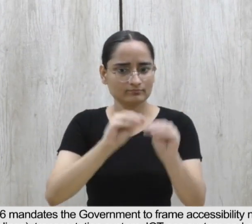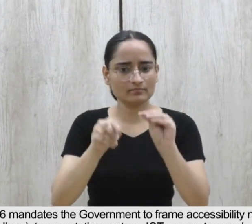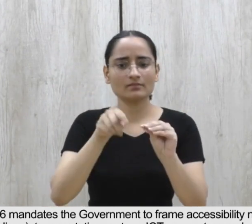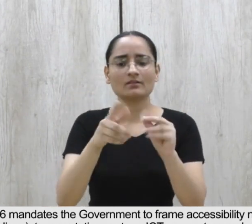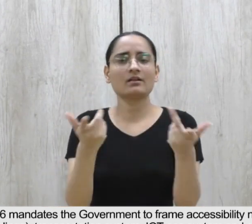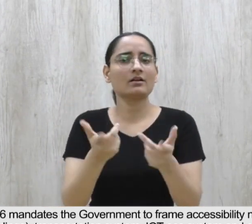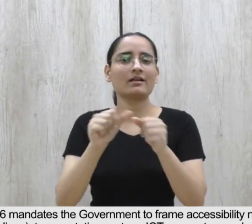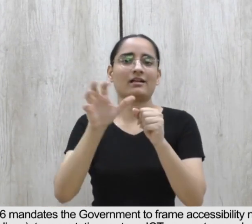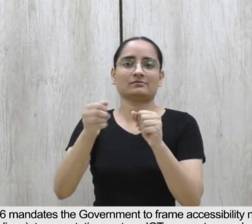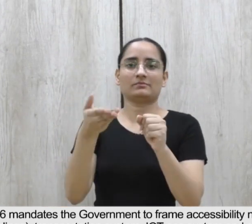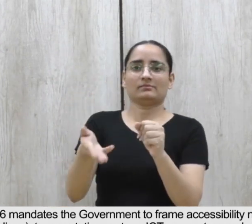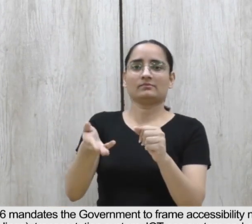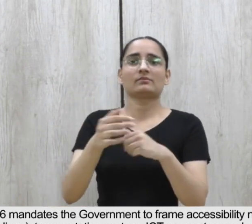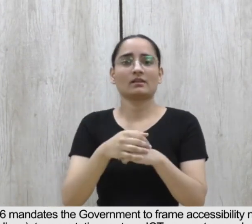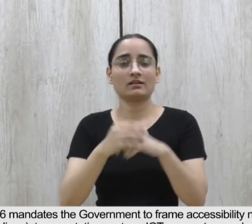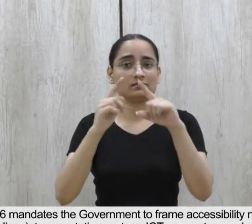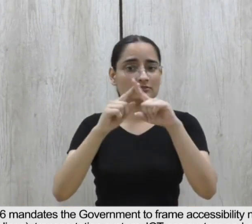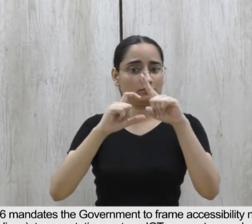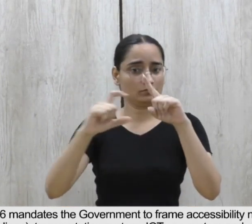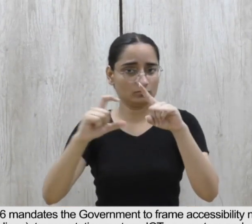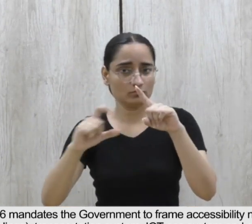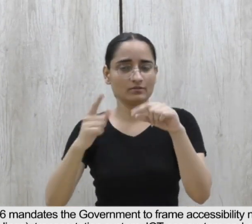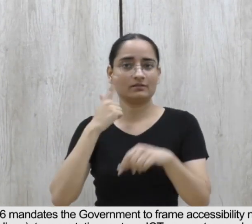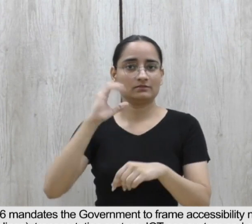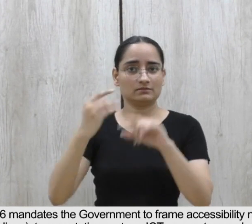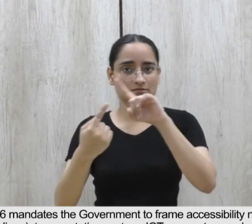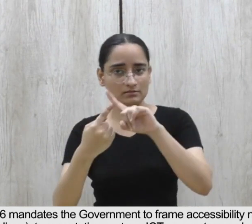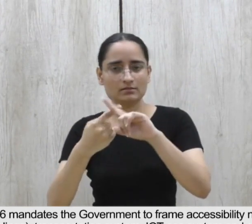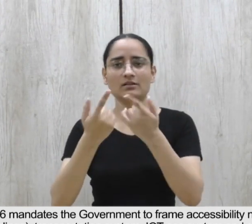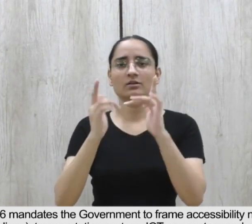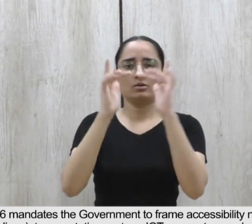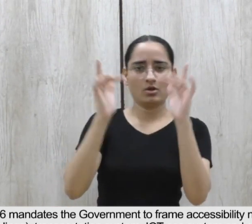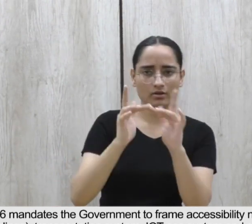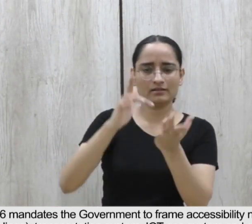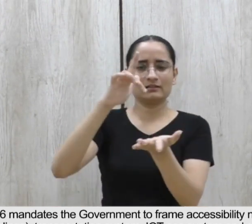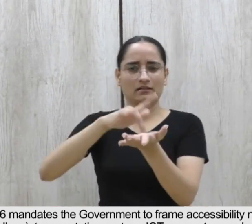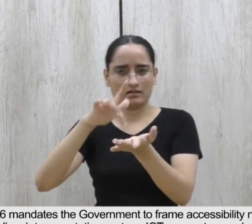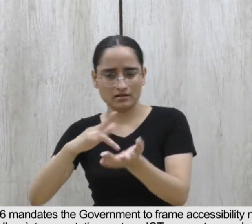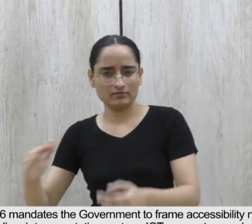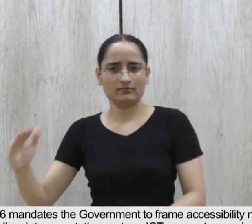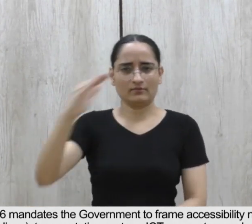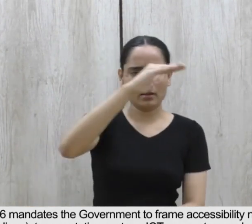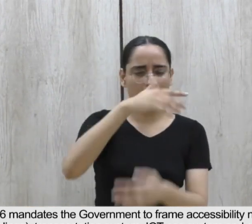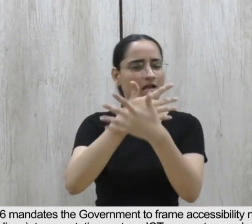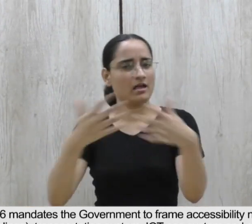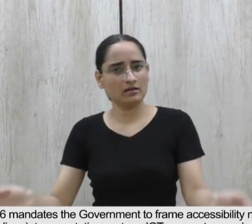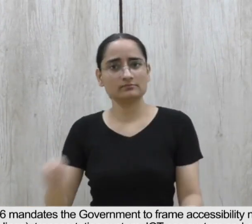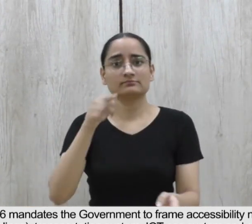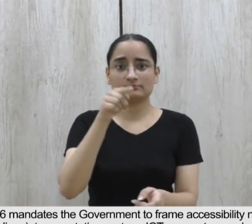government to frame accessibility norms in respect of